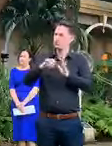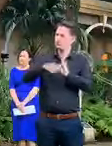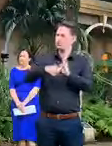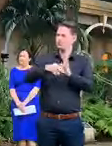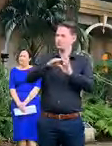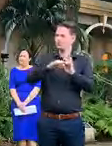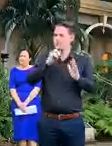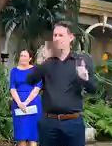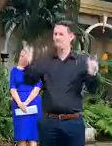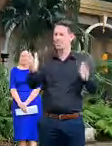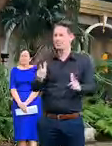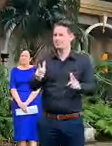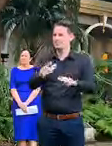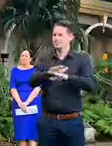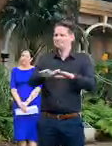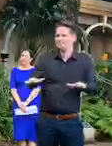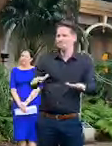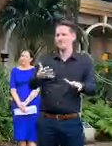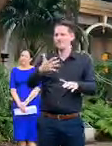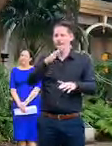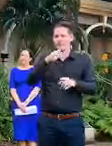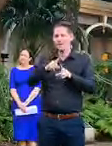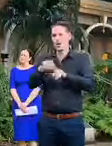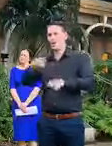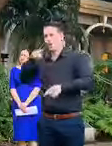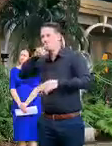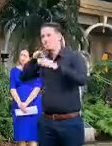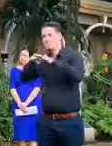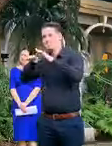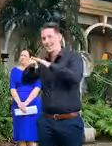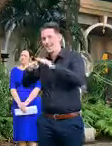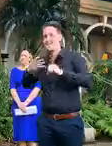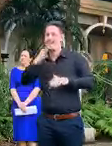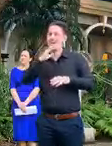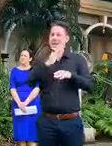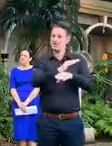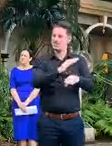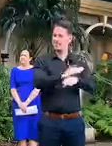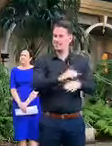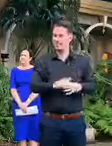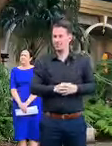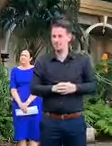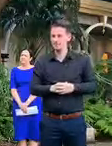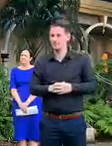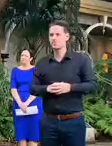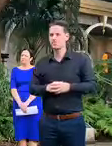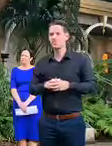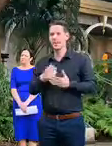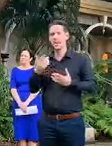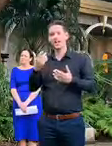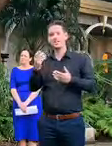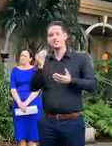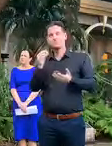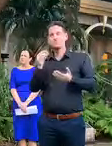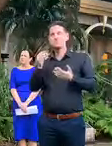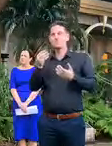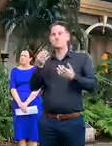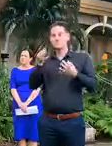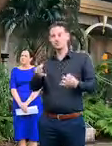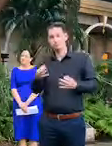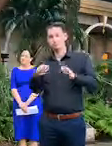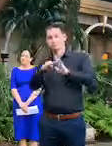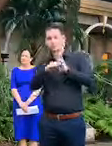been put in place for 500 and for 100. So all of these things are being done to protect all of us